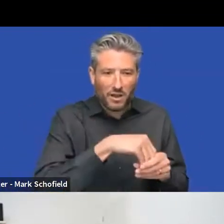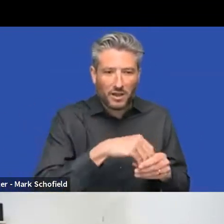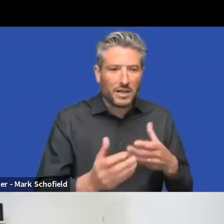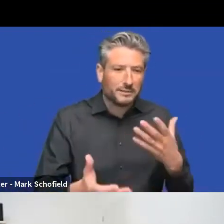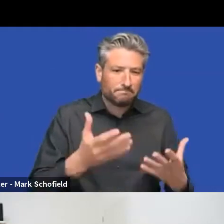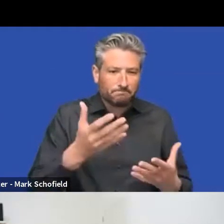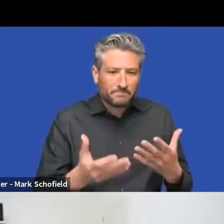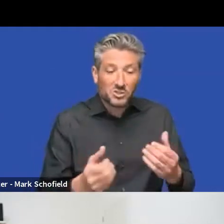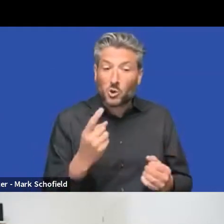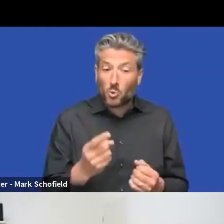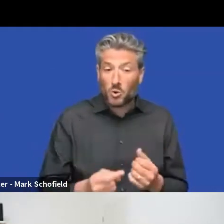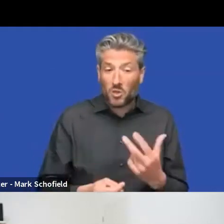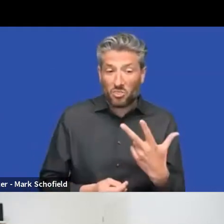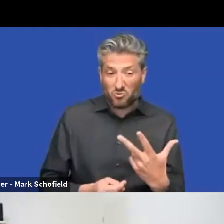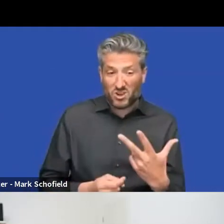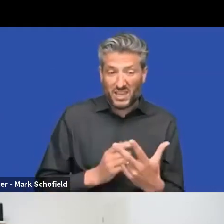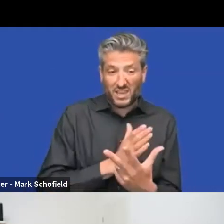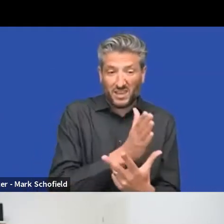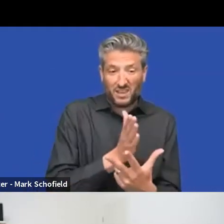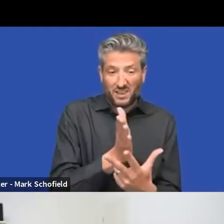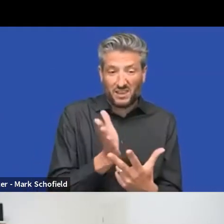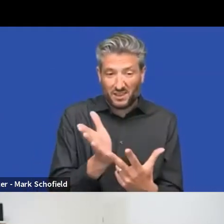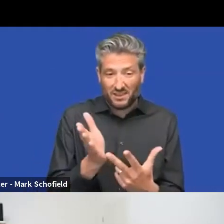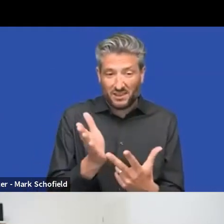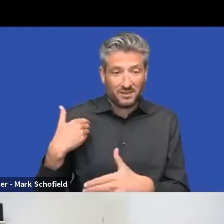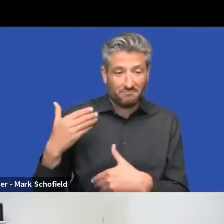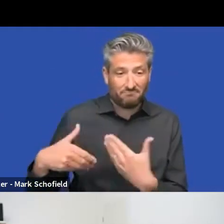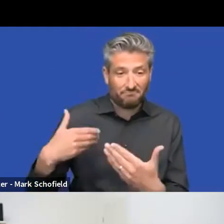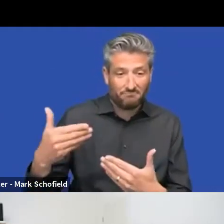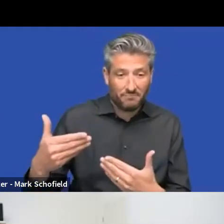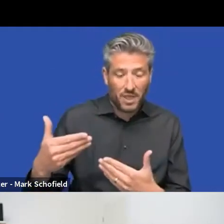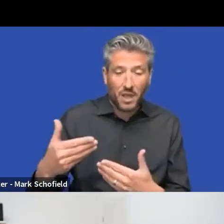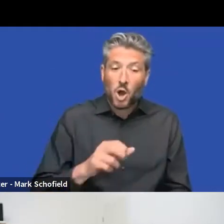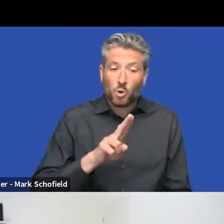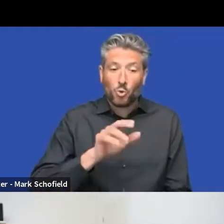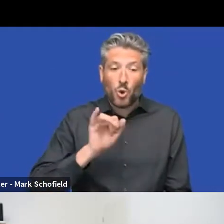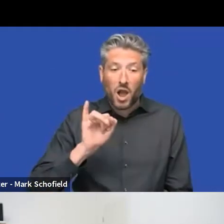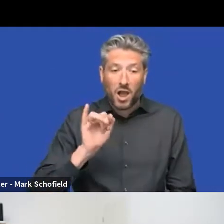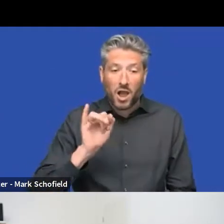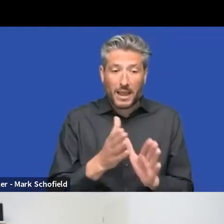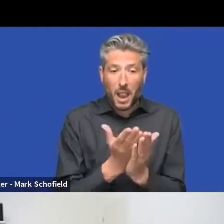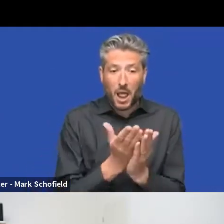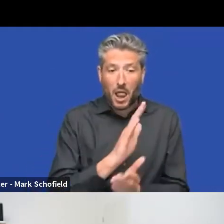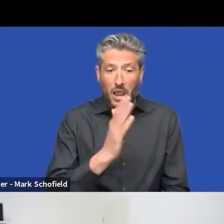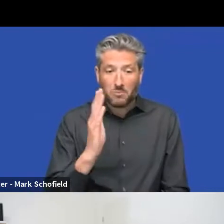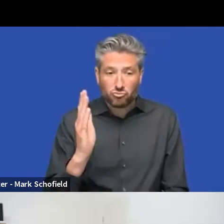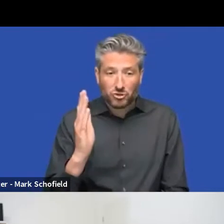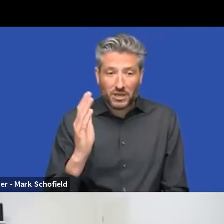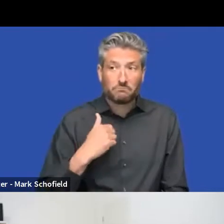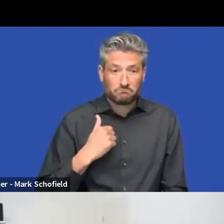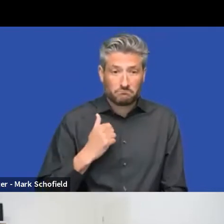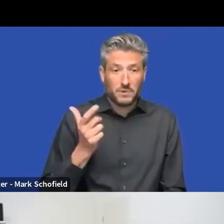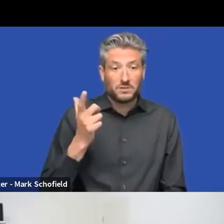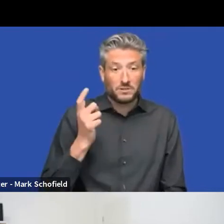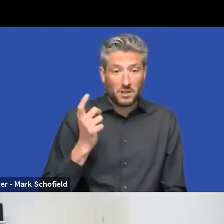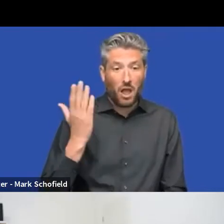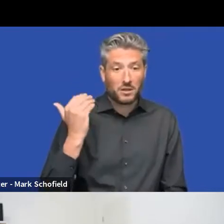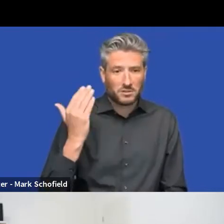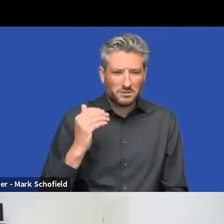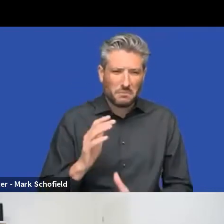where we are at now. We started the, the UI library with maybe about halfway there, uh, with the components that we've, you know, said